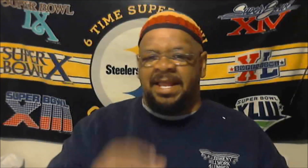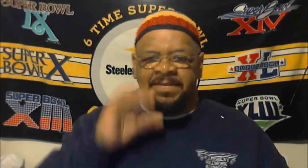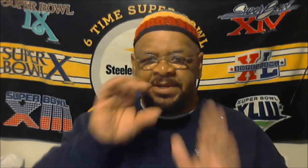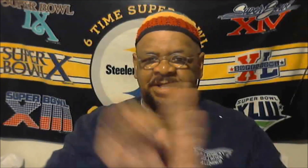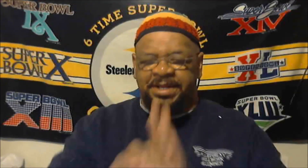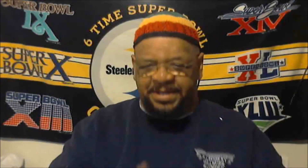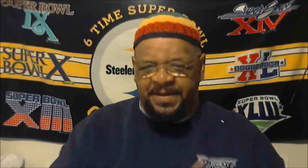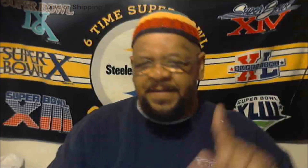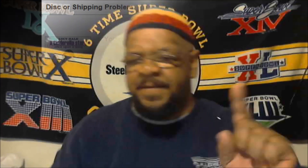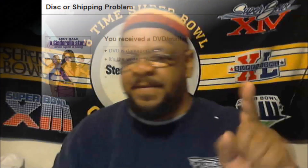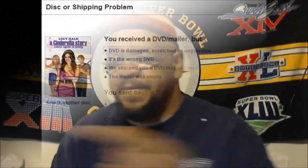small things.